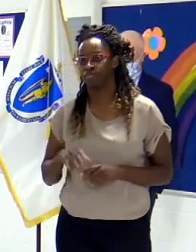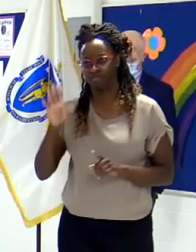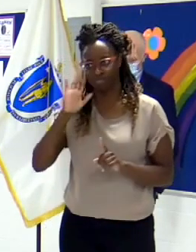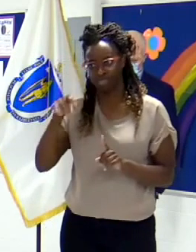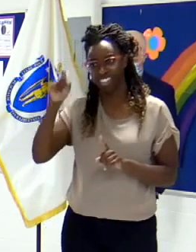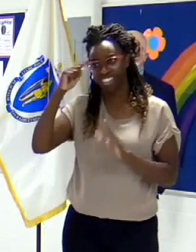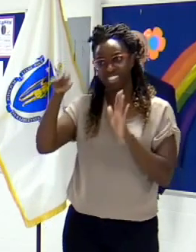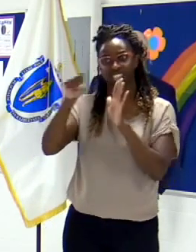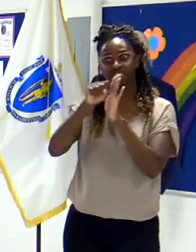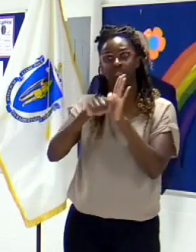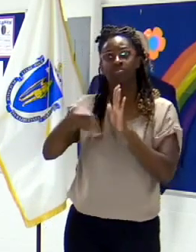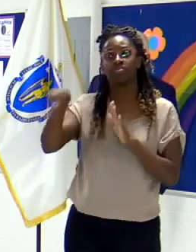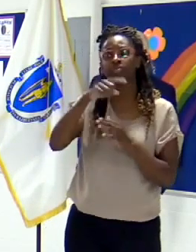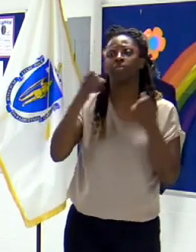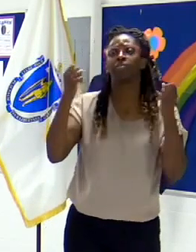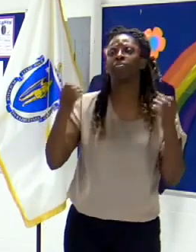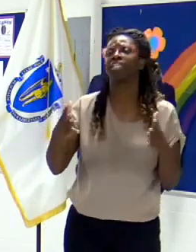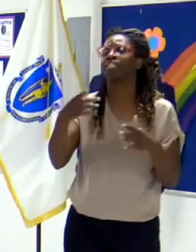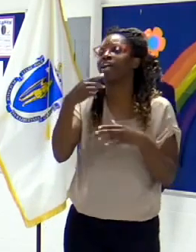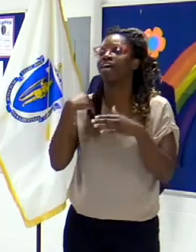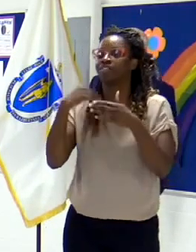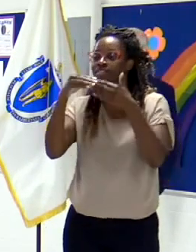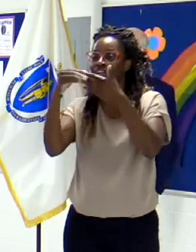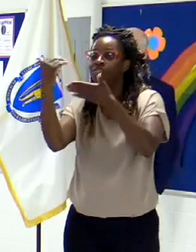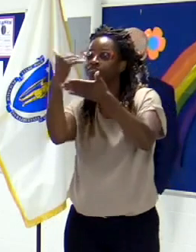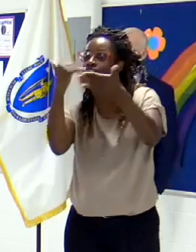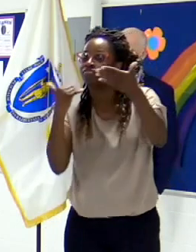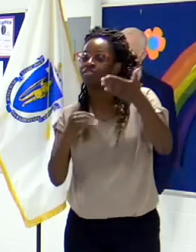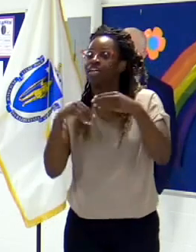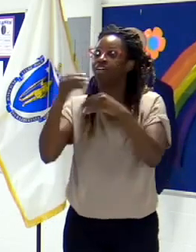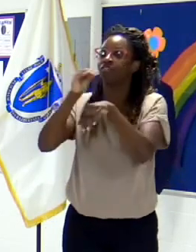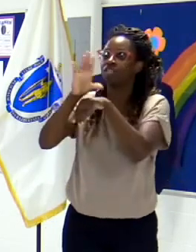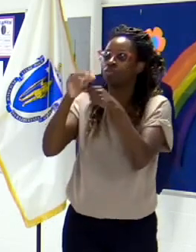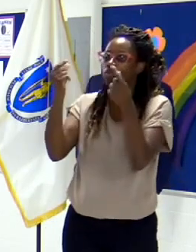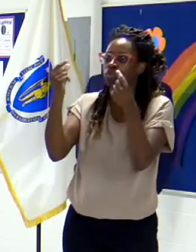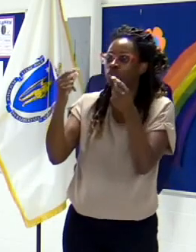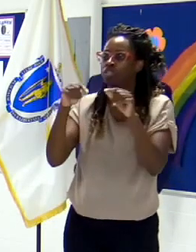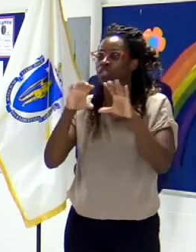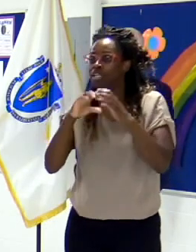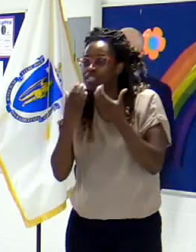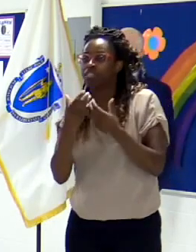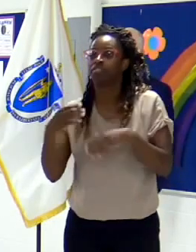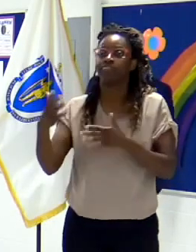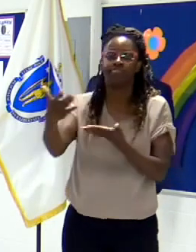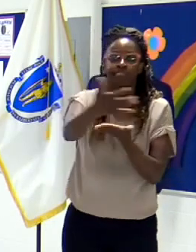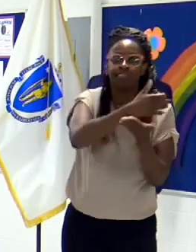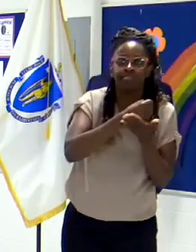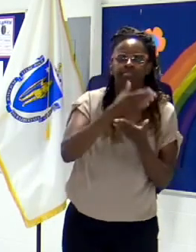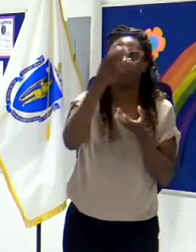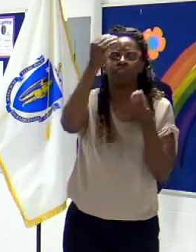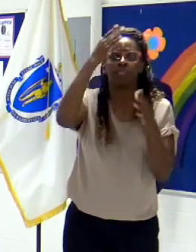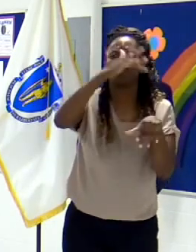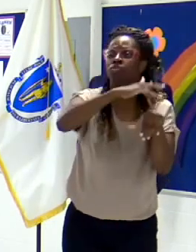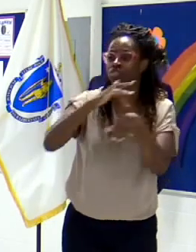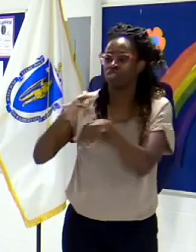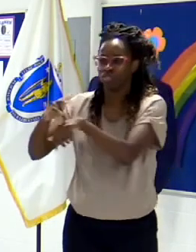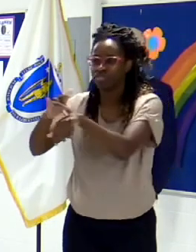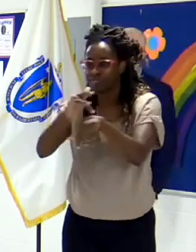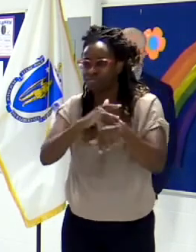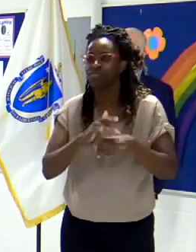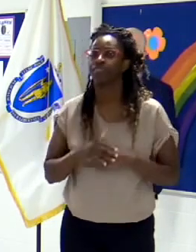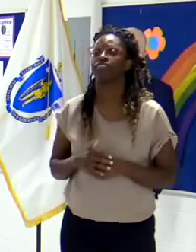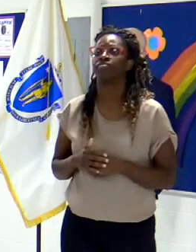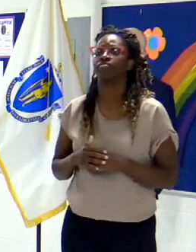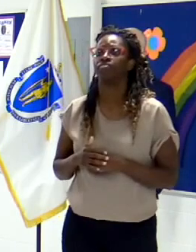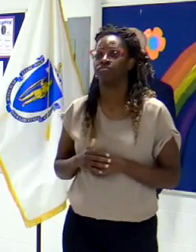lots of guidelines based on and advisories based on the best information that's out there in the public domain,